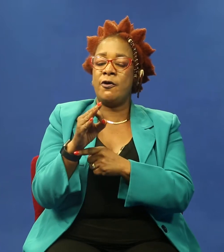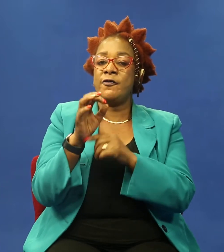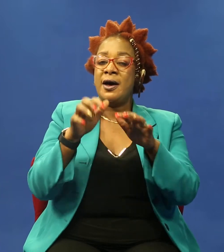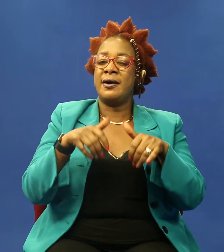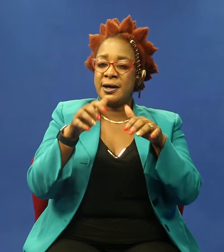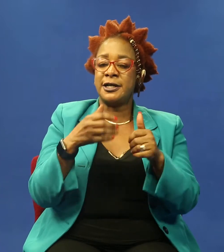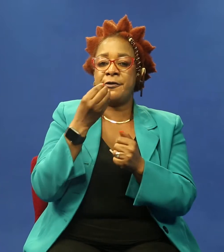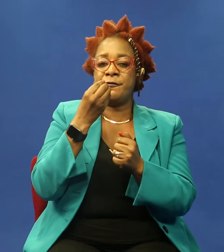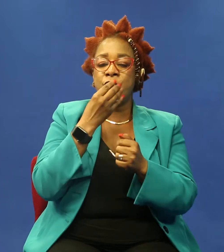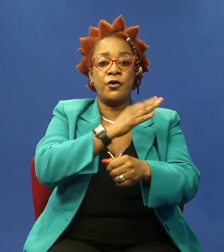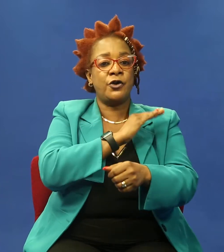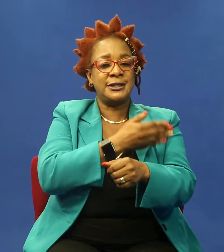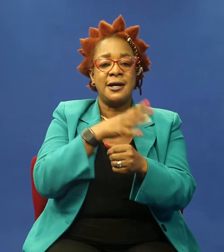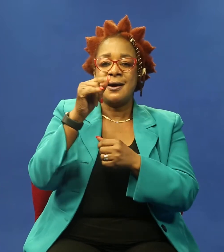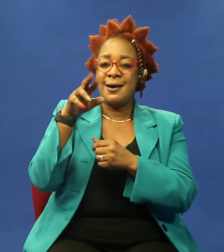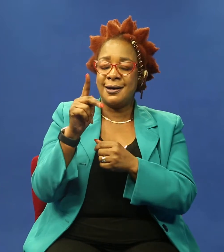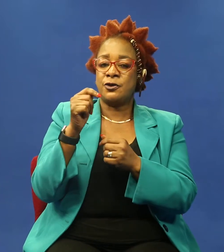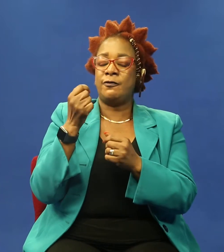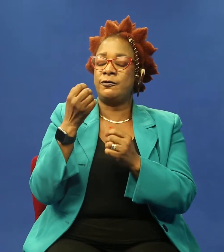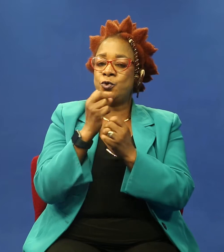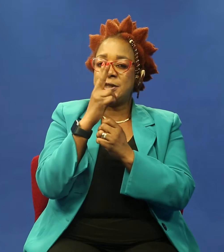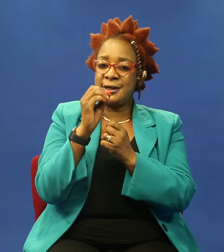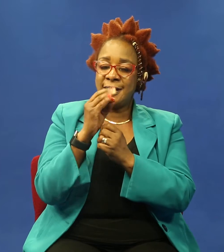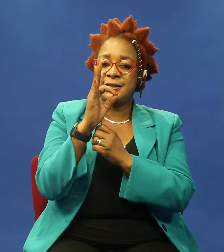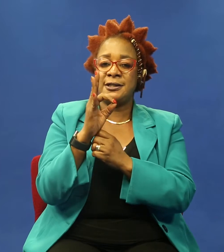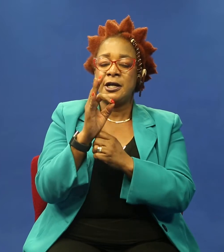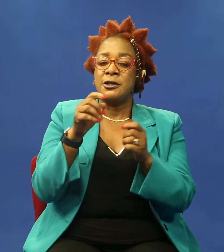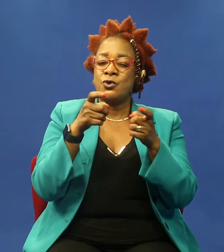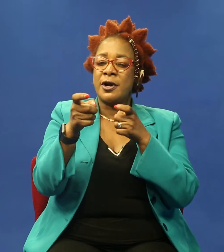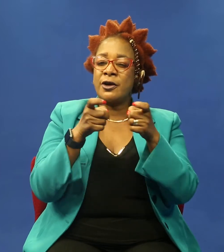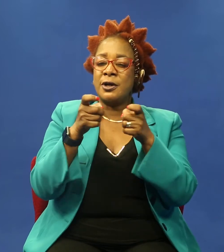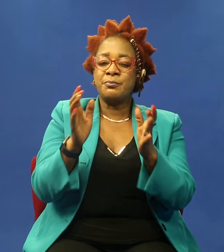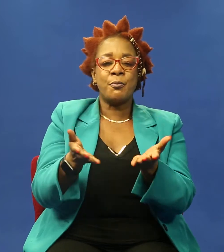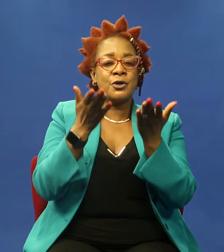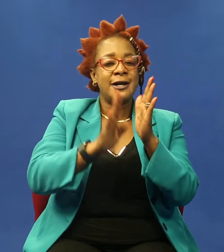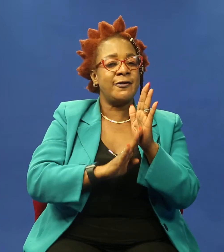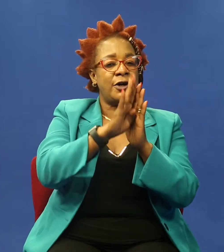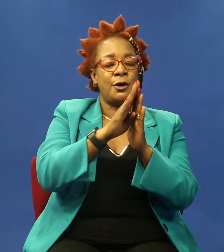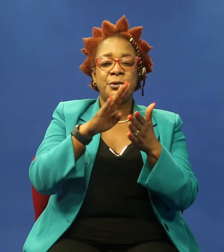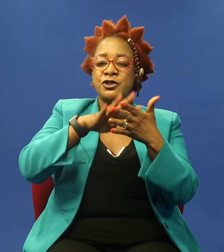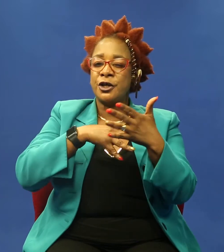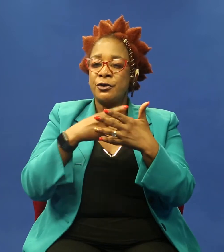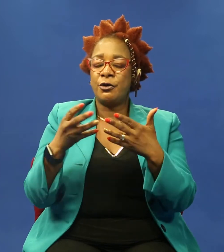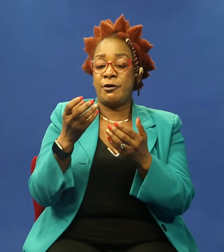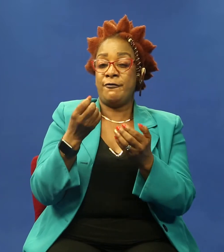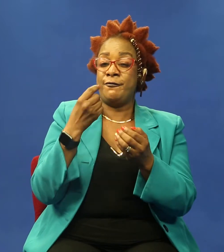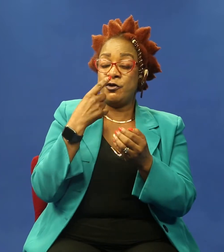and Food Authority Act of 2013 with a mandate to regulate, promote and develop scheduled food crop. Our services include